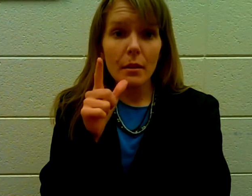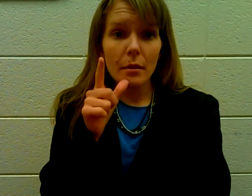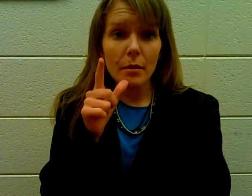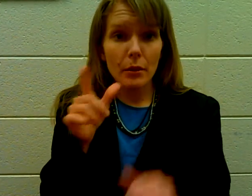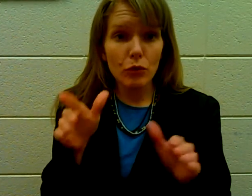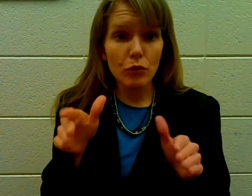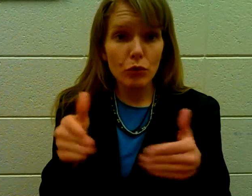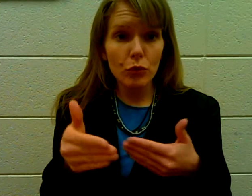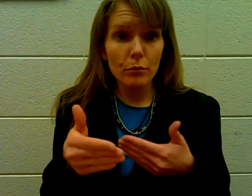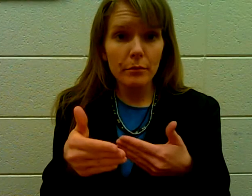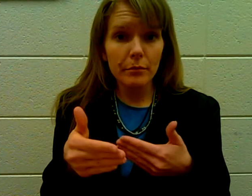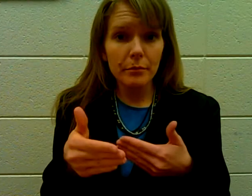Lunchroom.